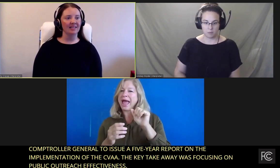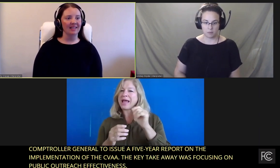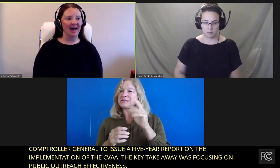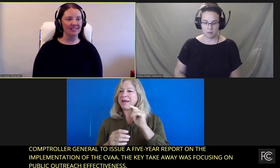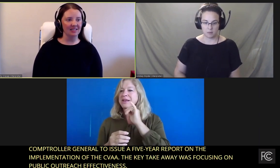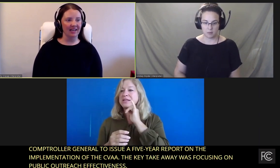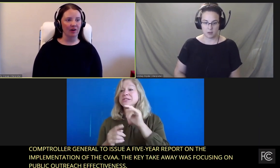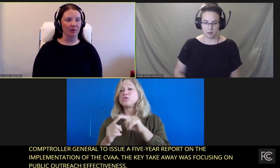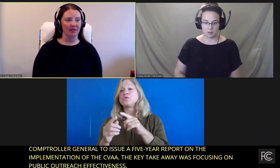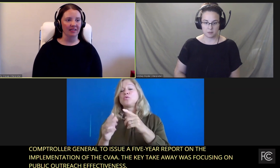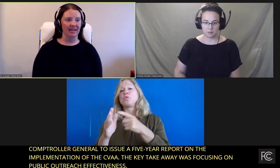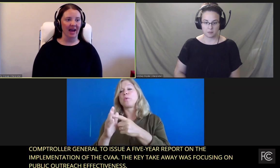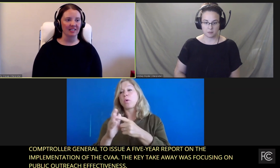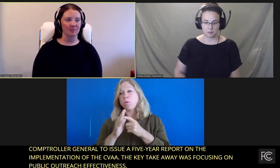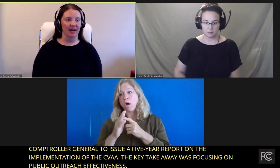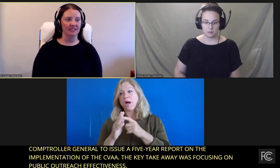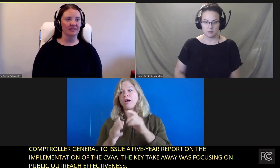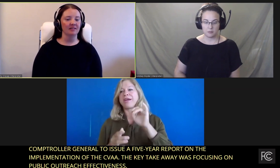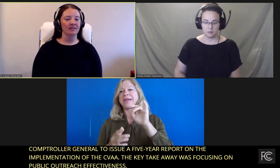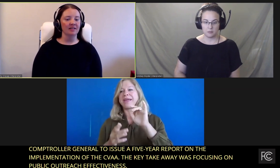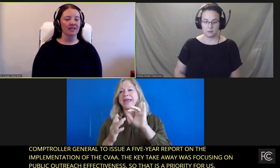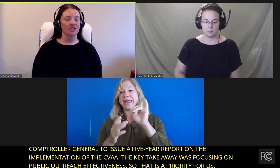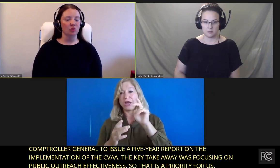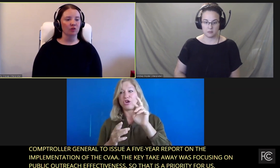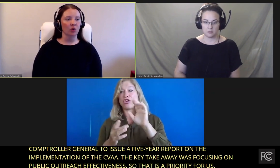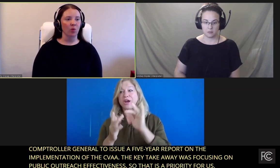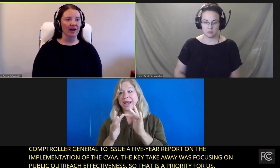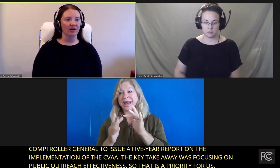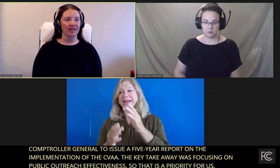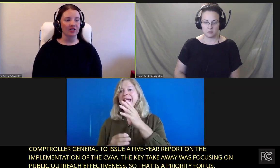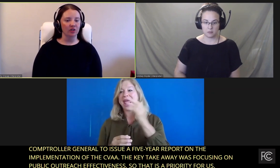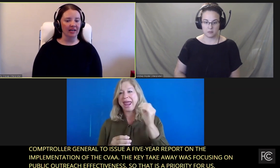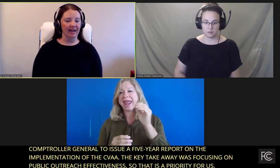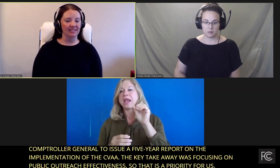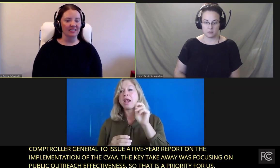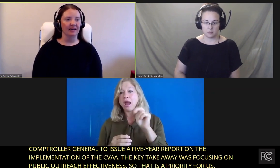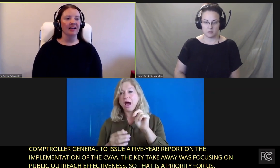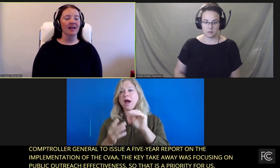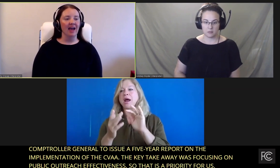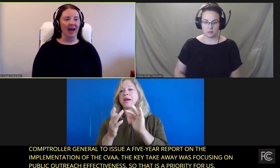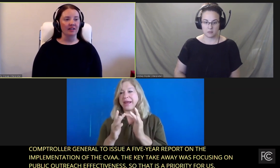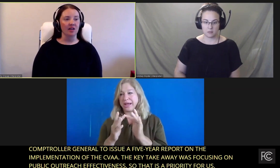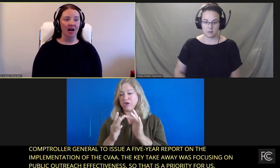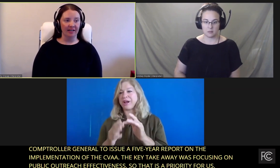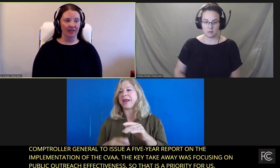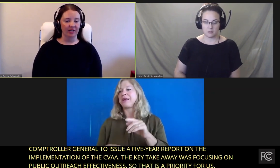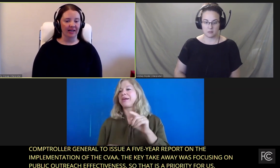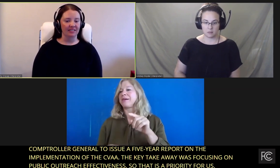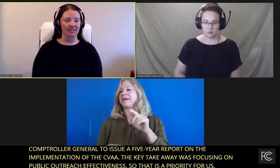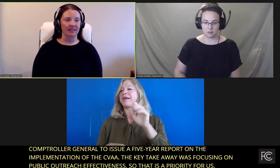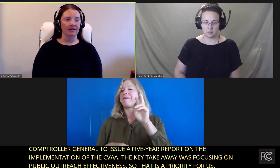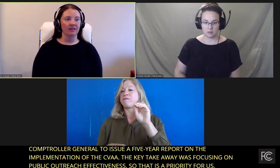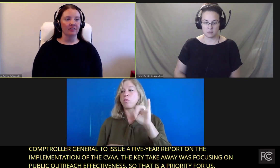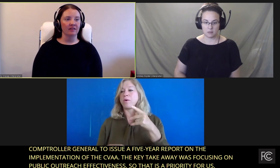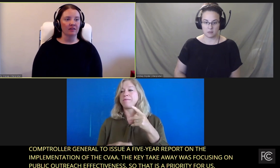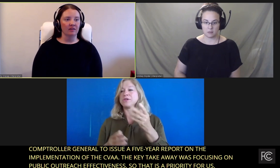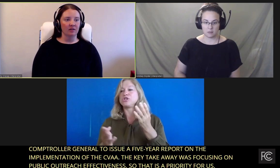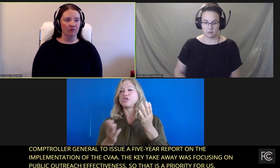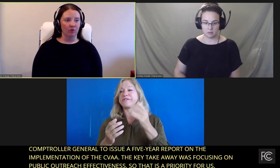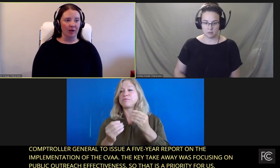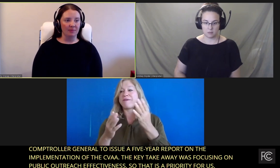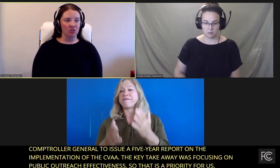And the last accountability aspect is to require interconnected and non-interconnected